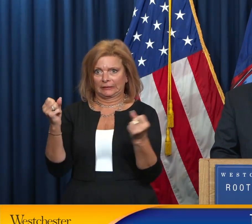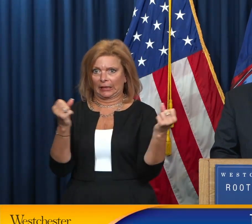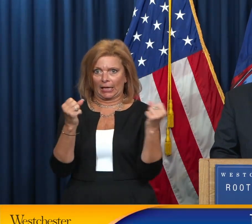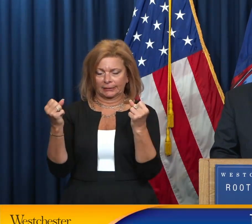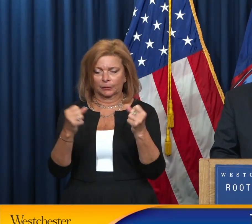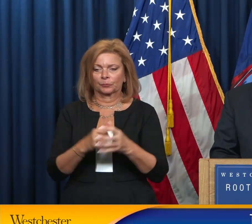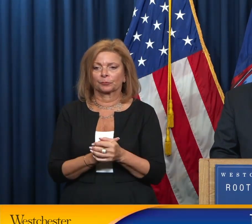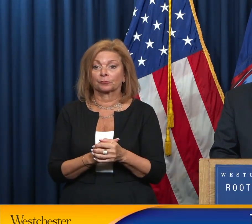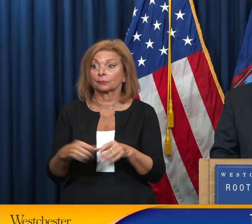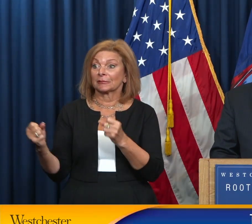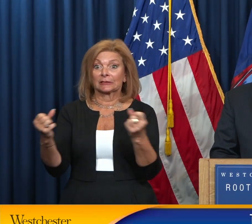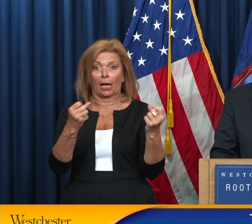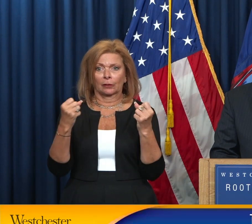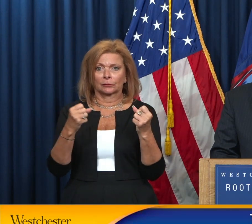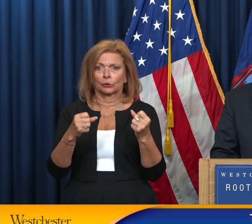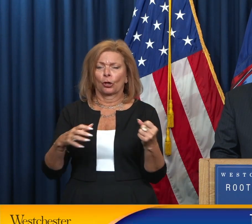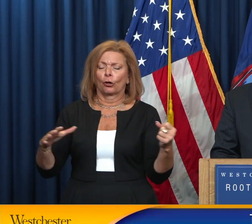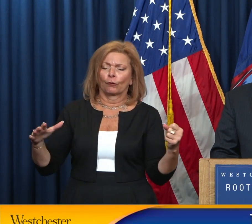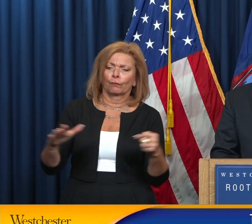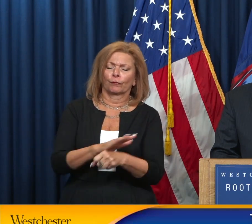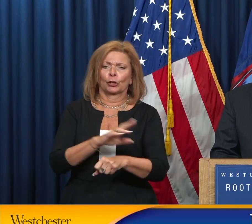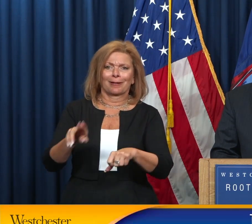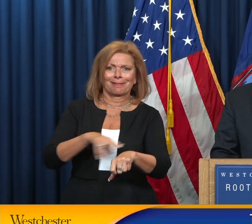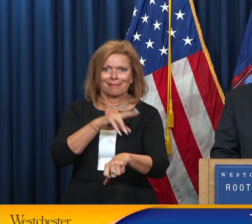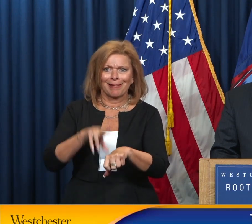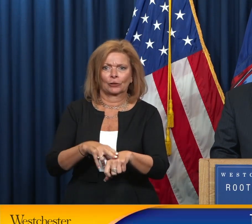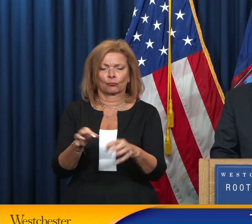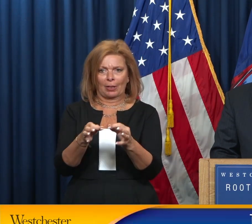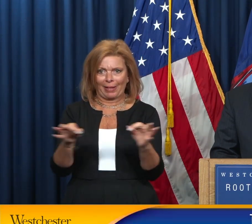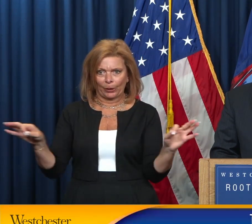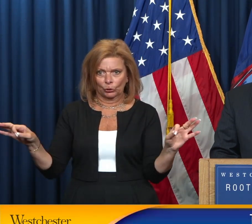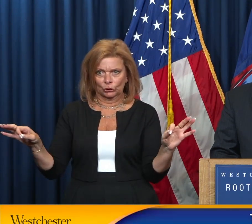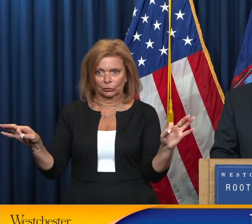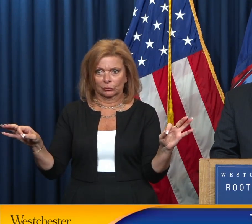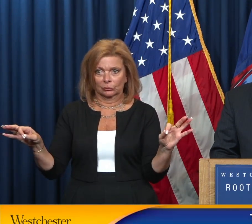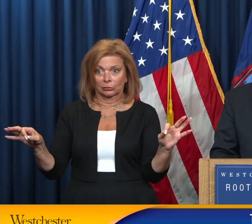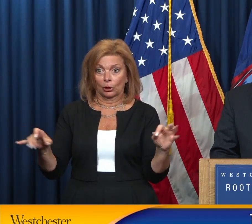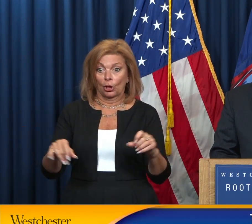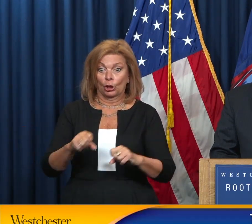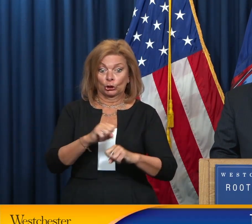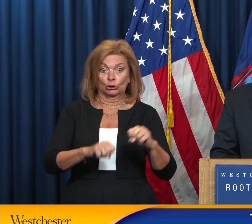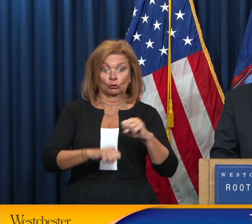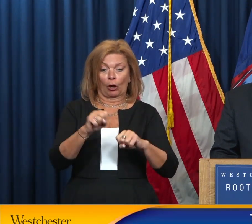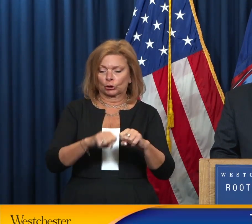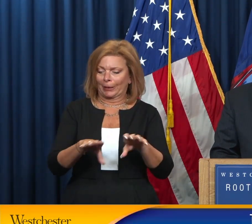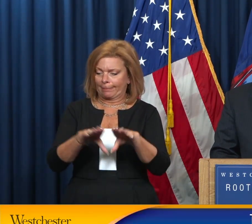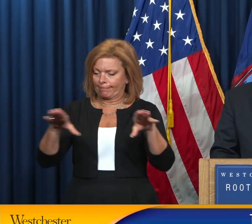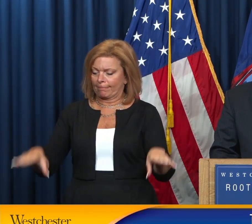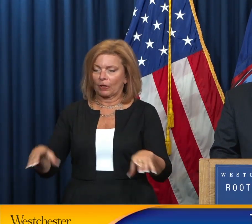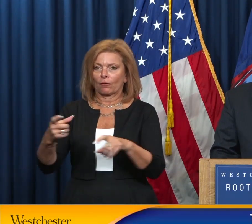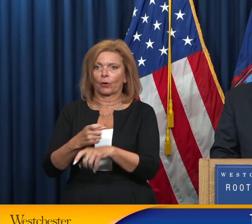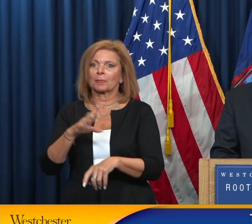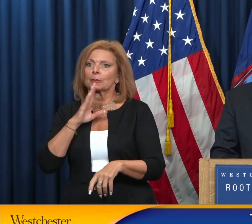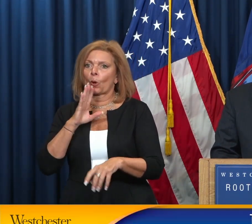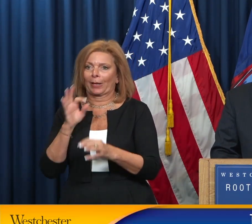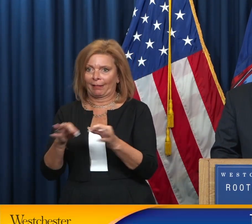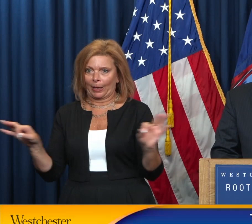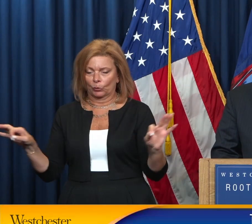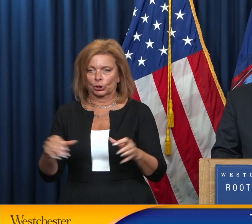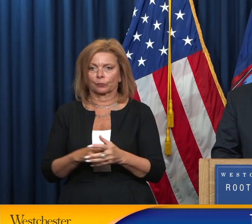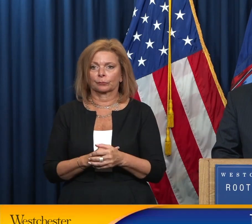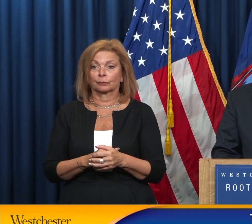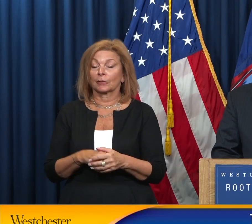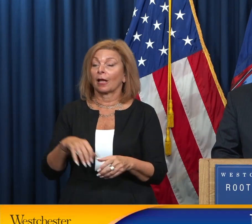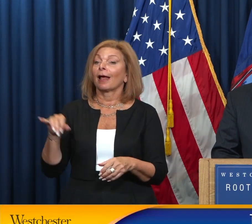Sign languages are fully fledged natural languages structurally distinct from spoken languages. There is also